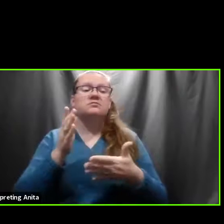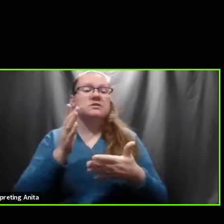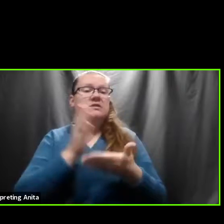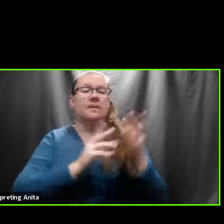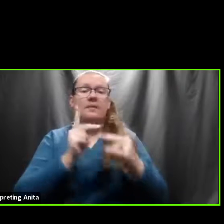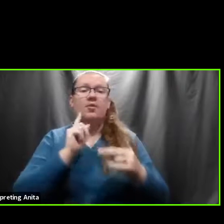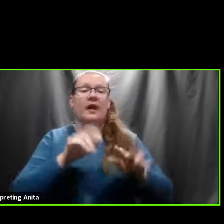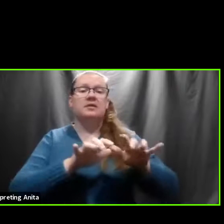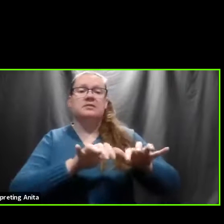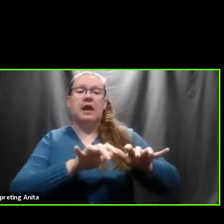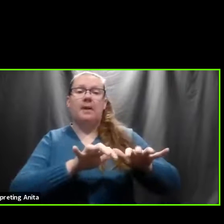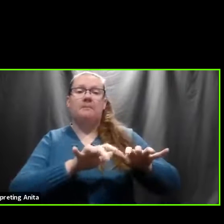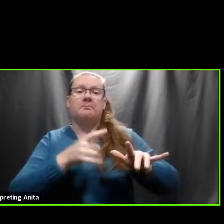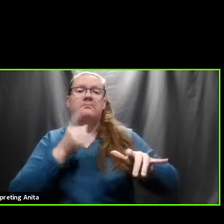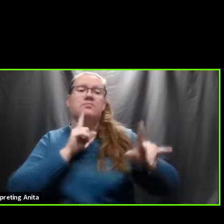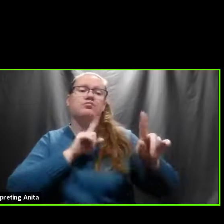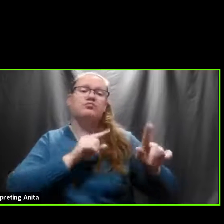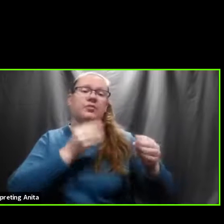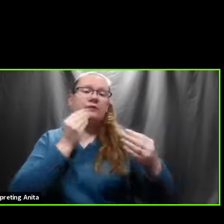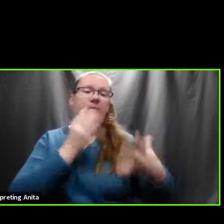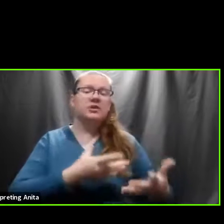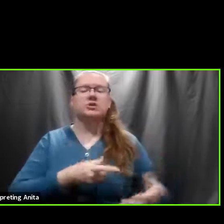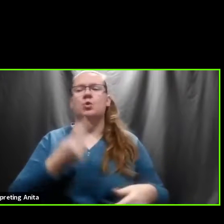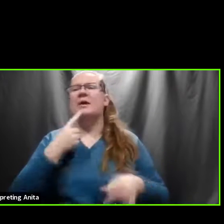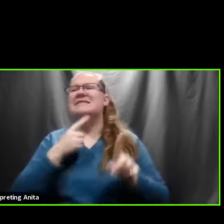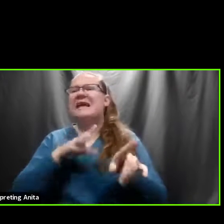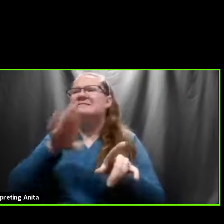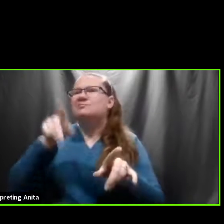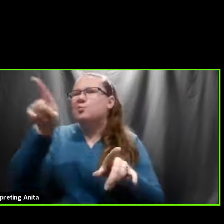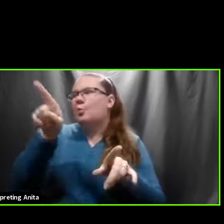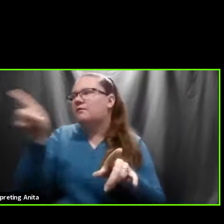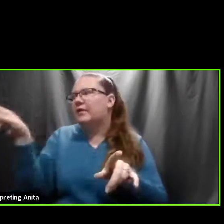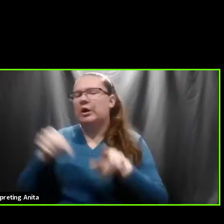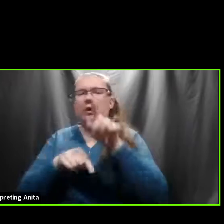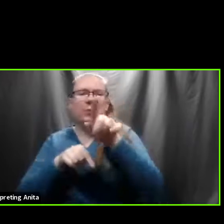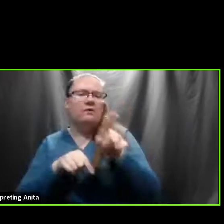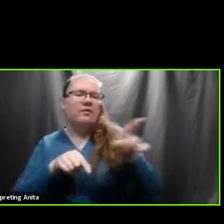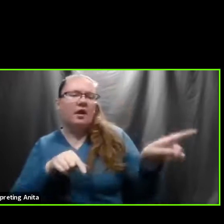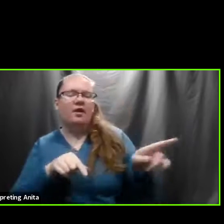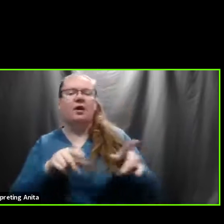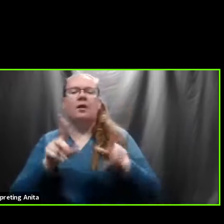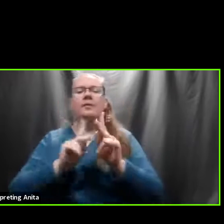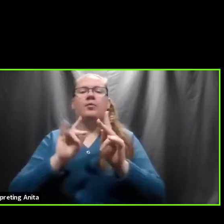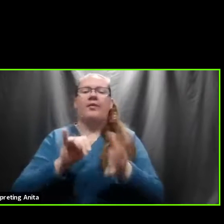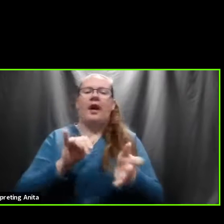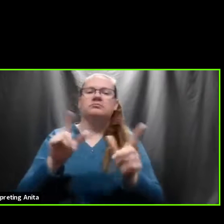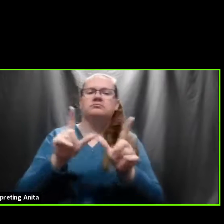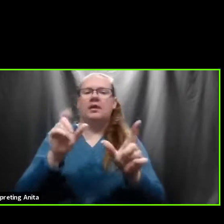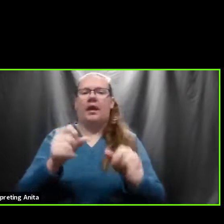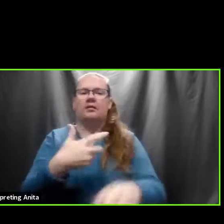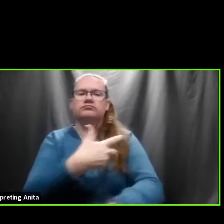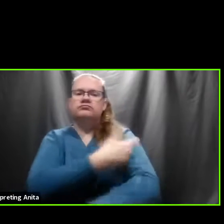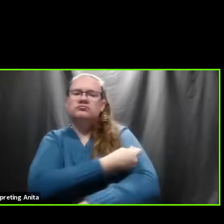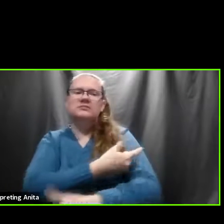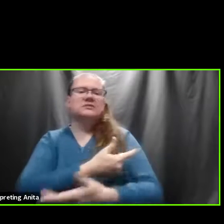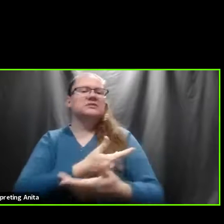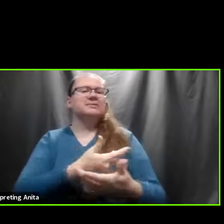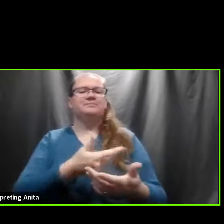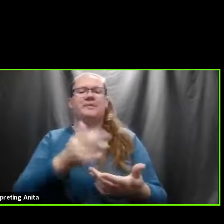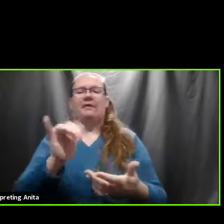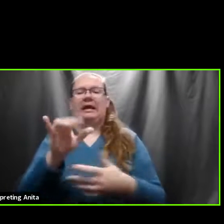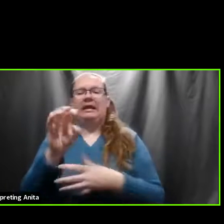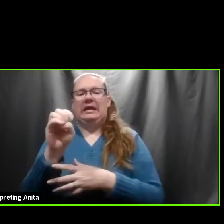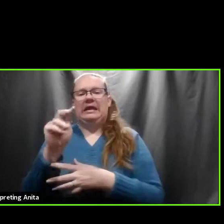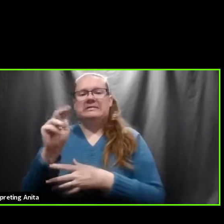type on a computer, who can direct traffic, who can give a vaccination. And again, somebody much like a EMT